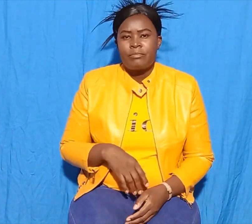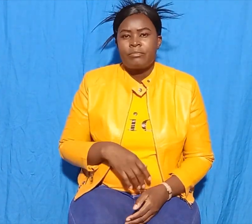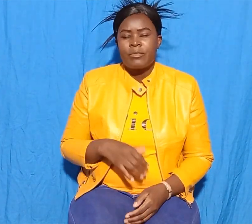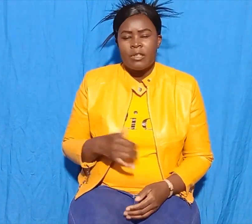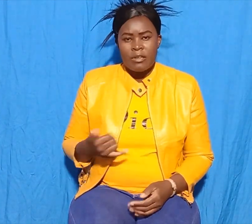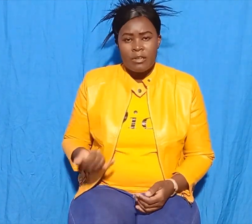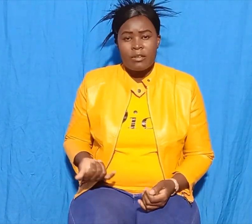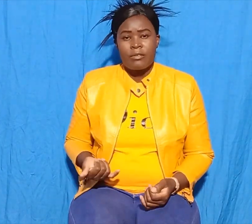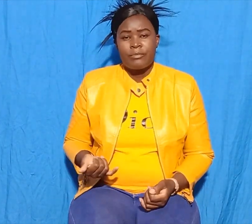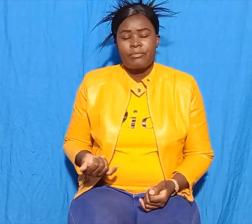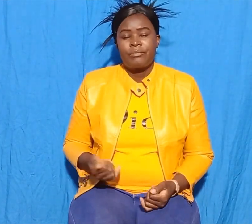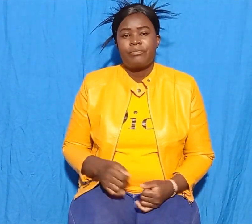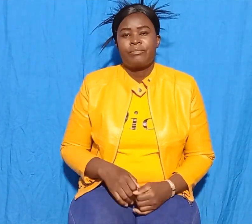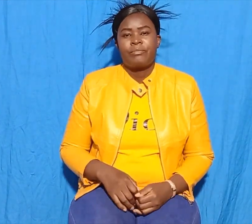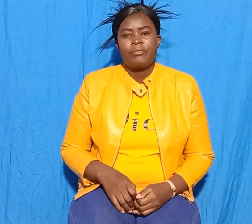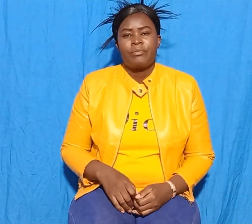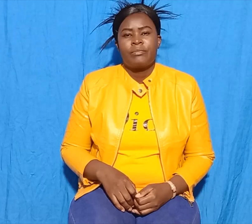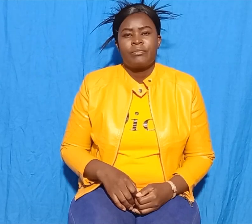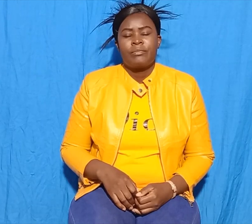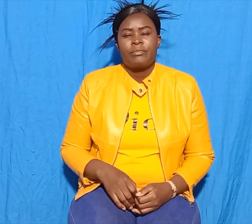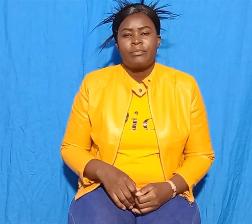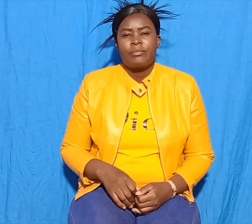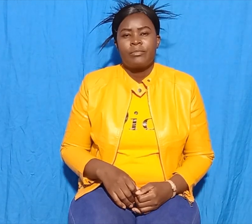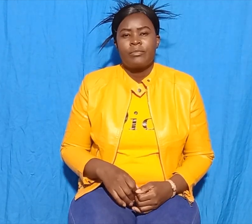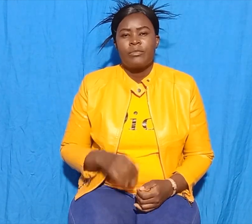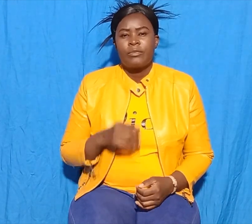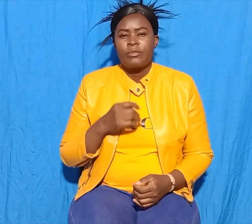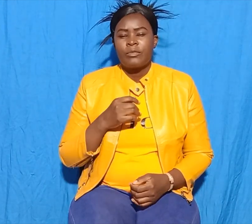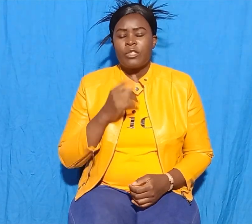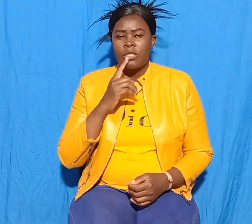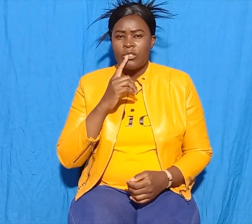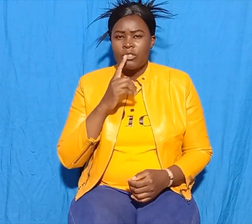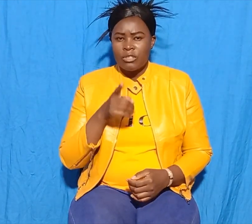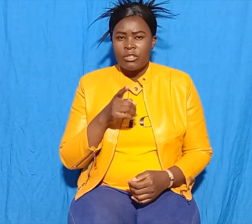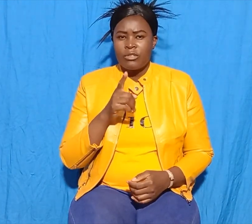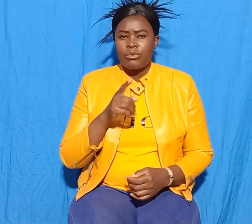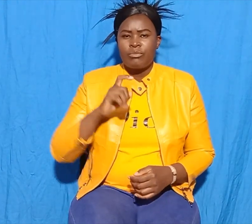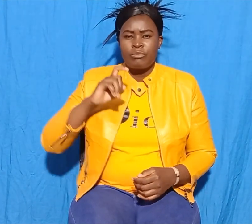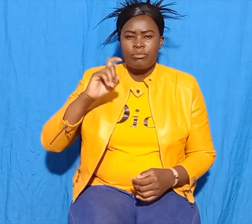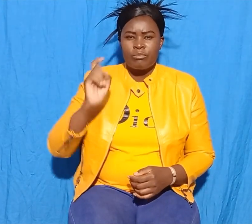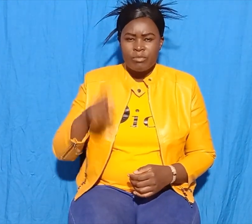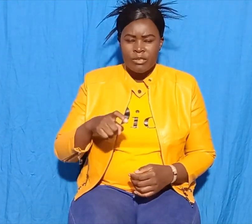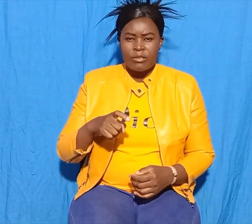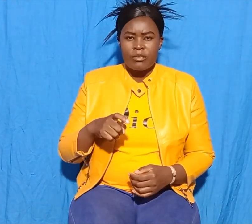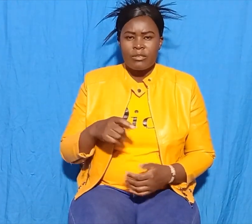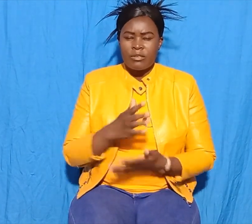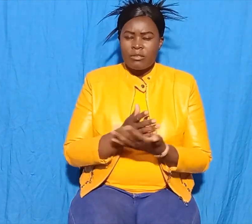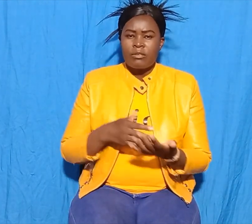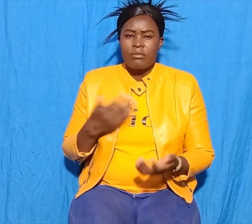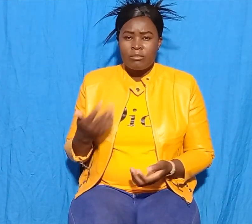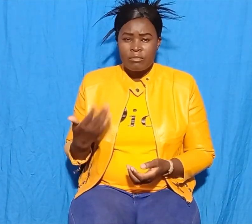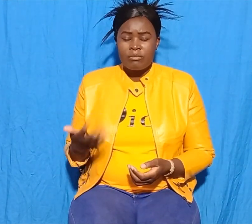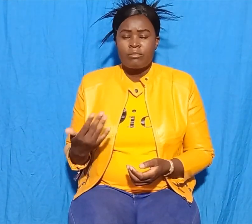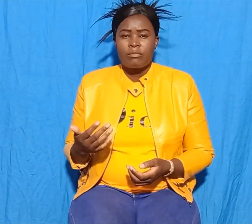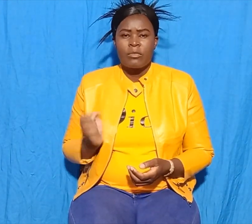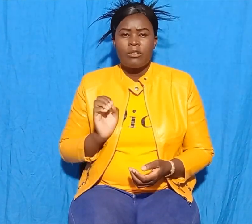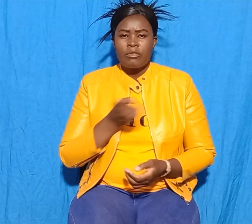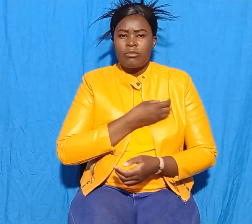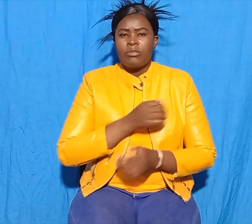I must tell you something. Our chief, the biggest crocodile in sea, is very good.